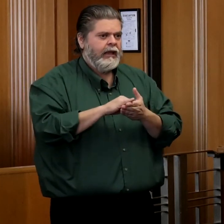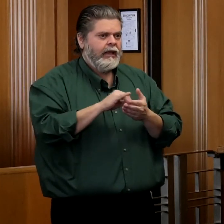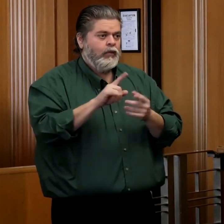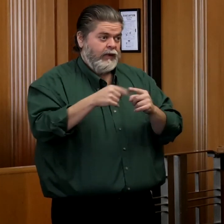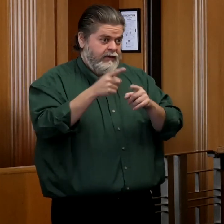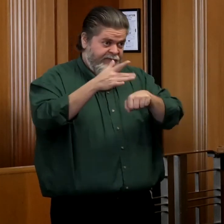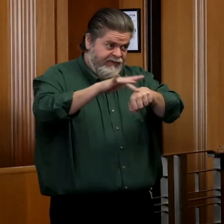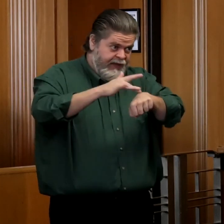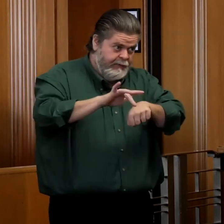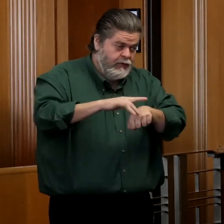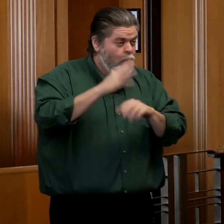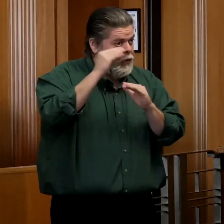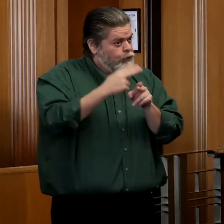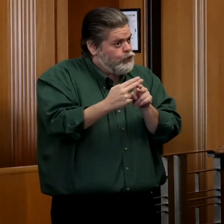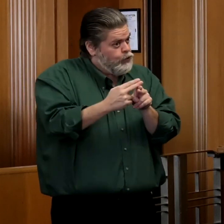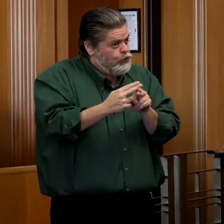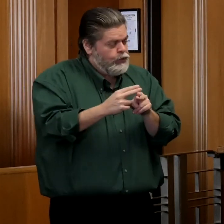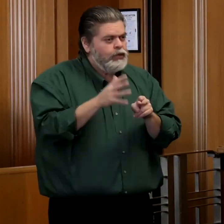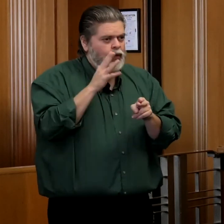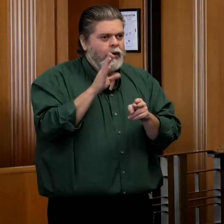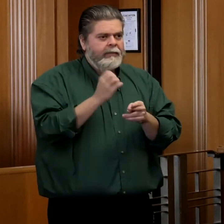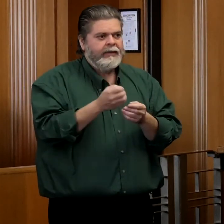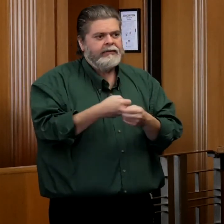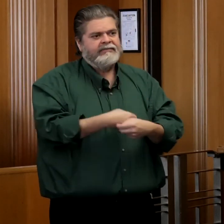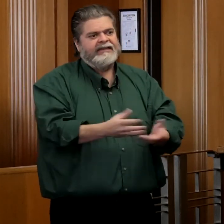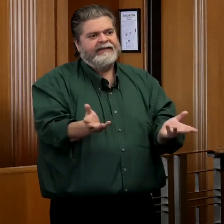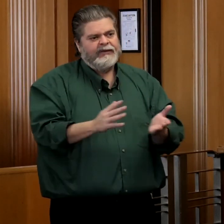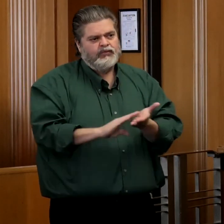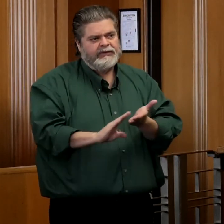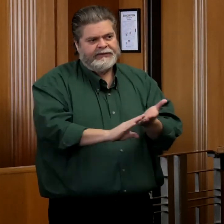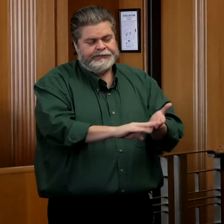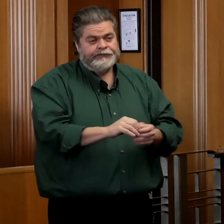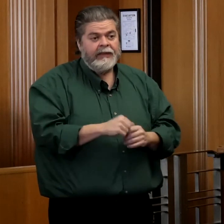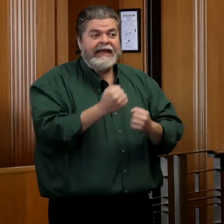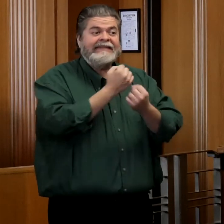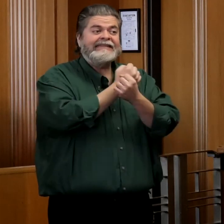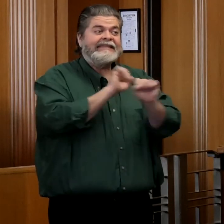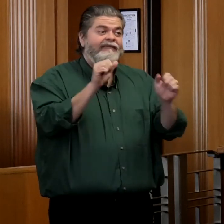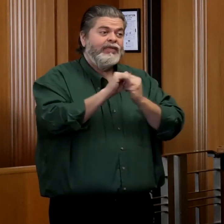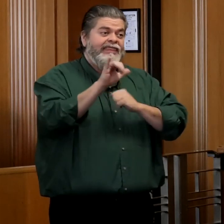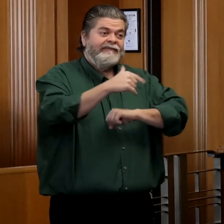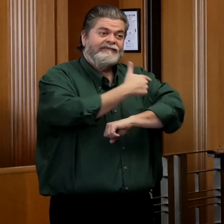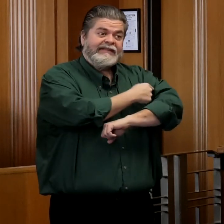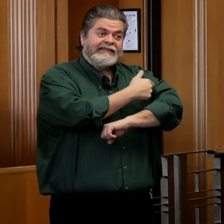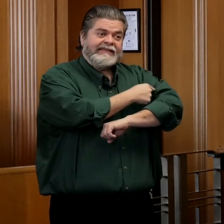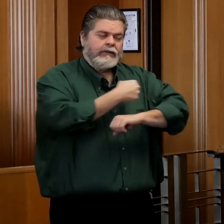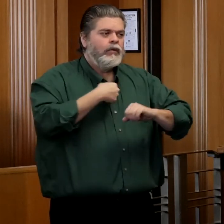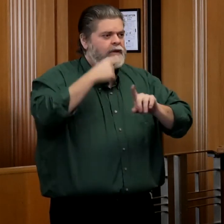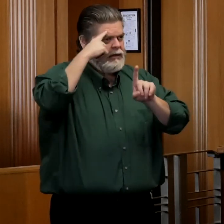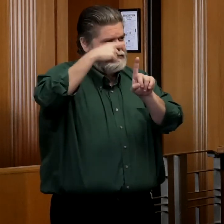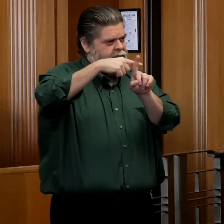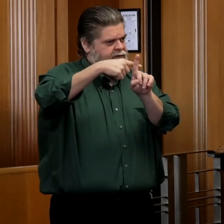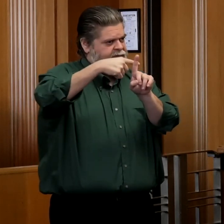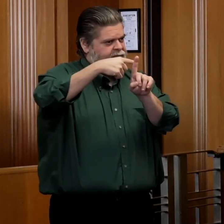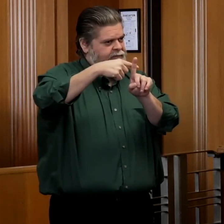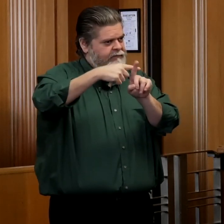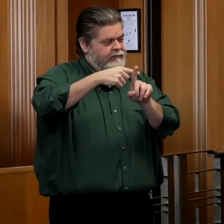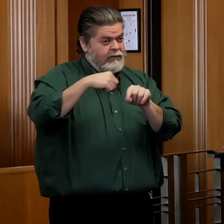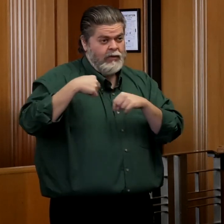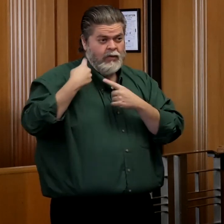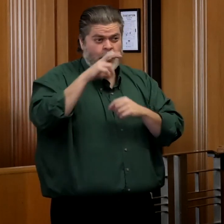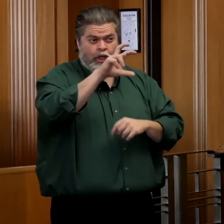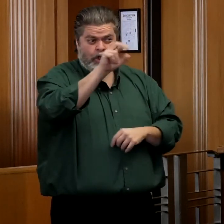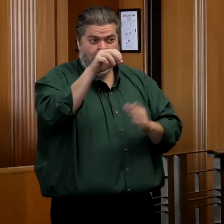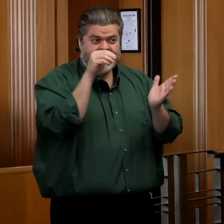available, hopefully very soon. Regarding the safety of the vaccine, we certainly are very optimistic. As we've seen over